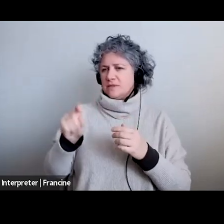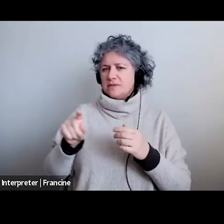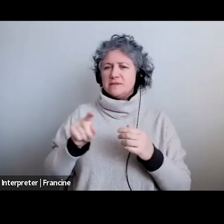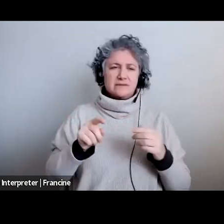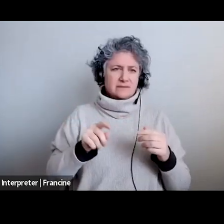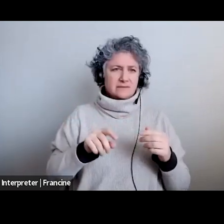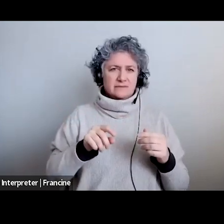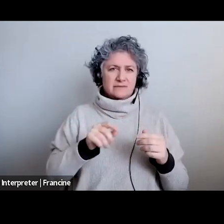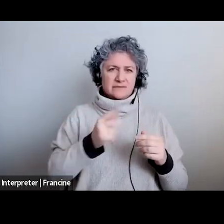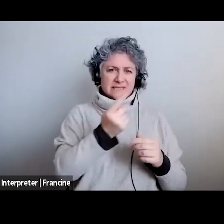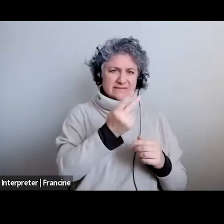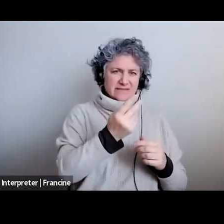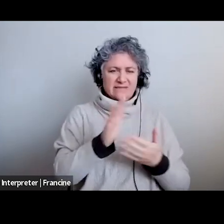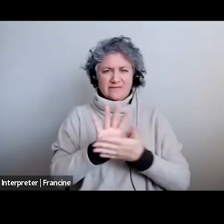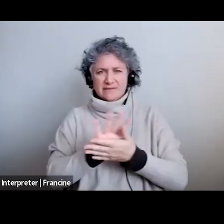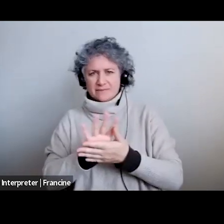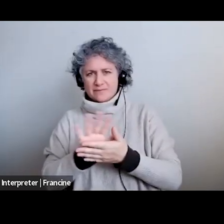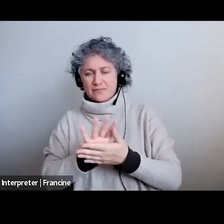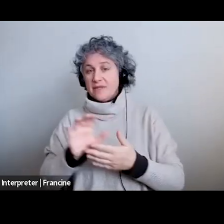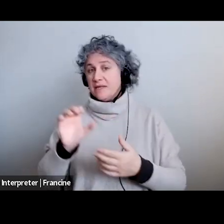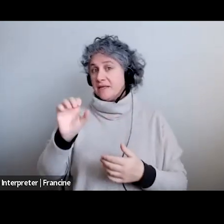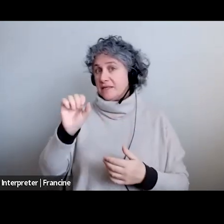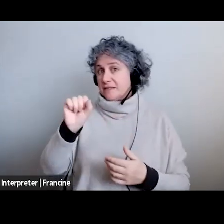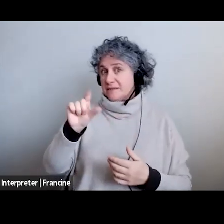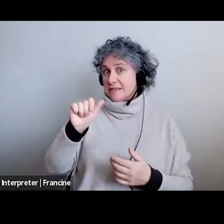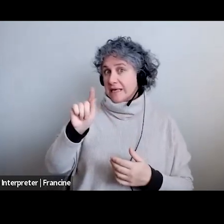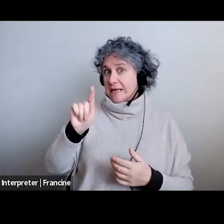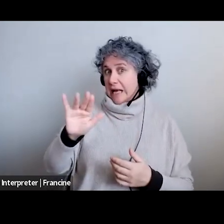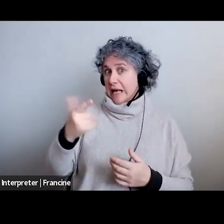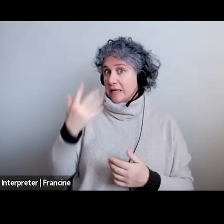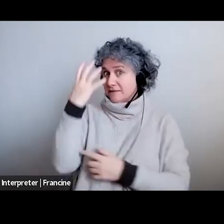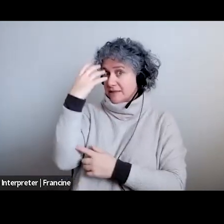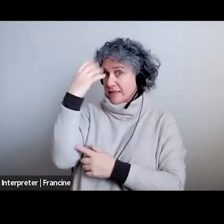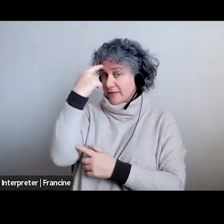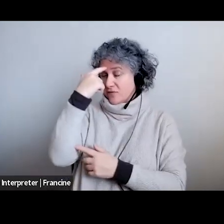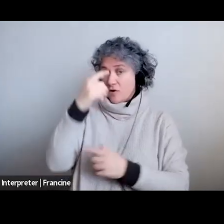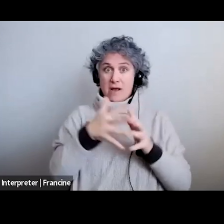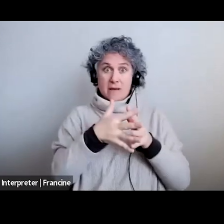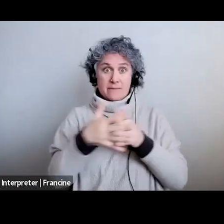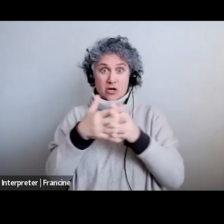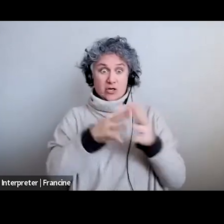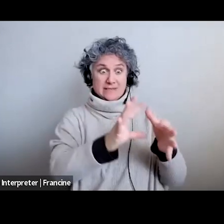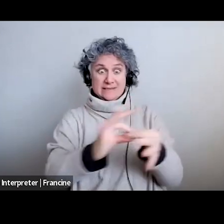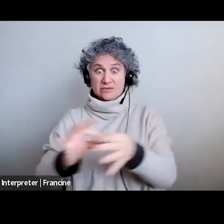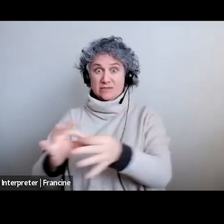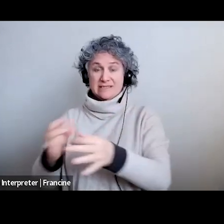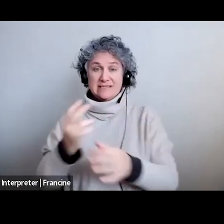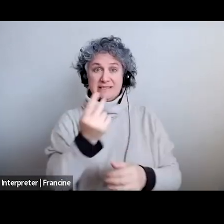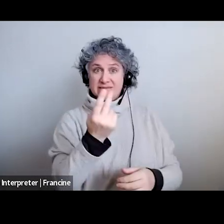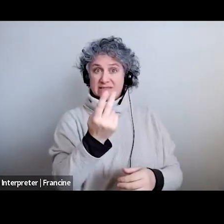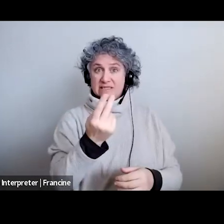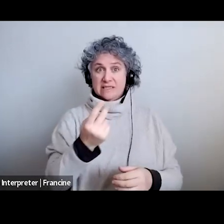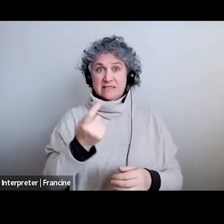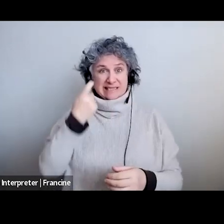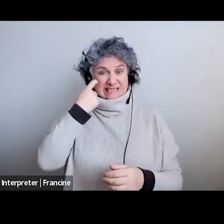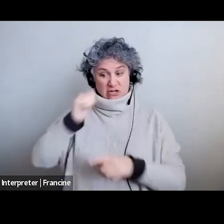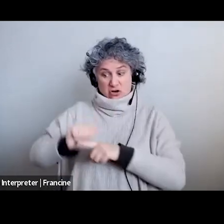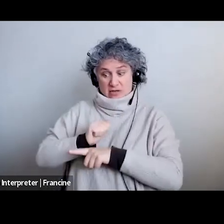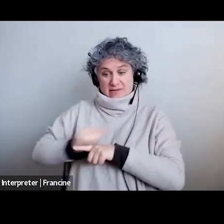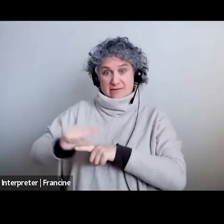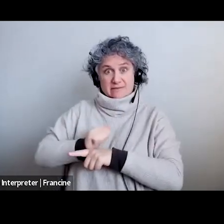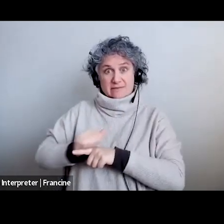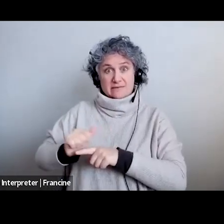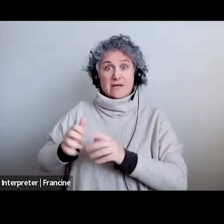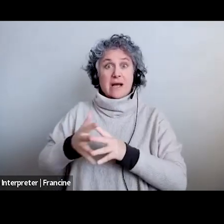film if you're talking about slating for an american series where you have just done a wonderful audition in an american